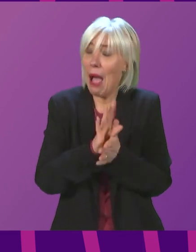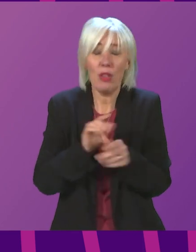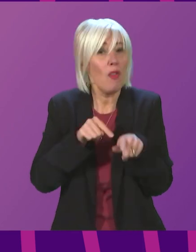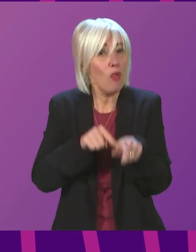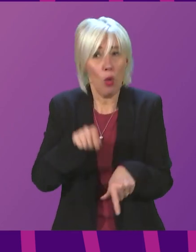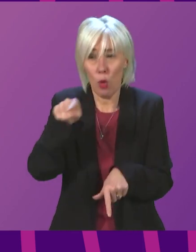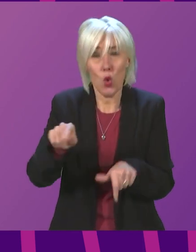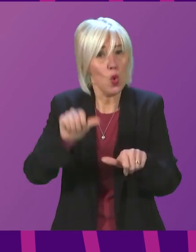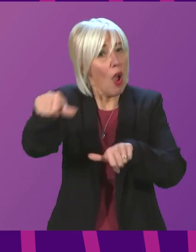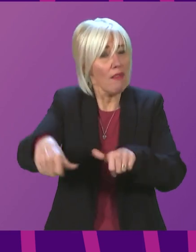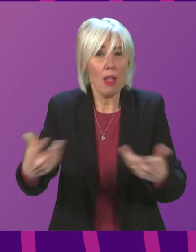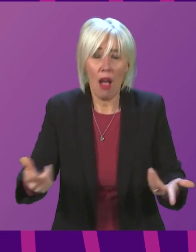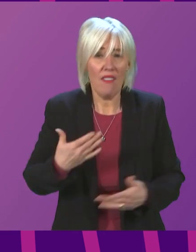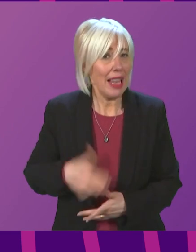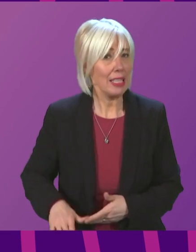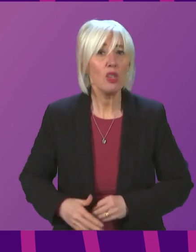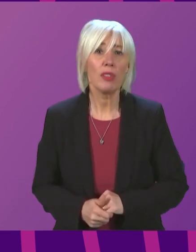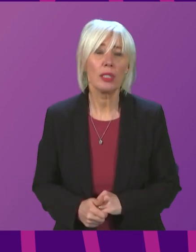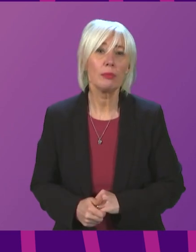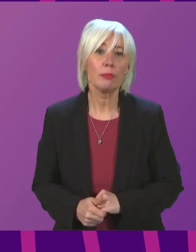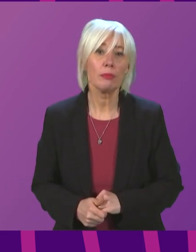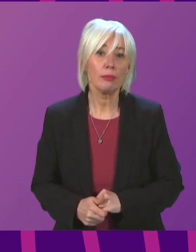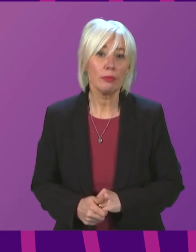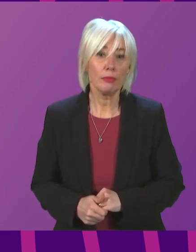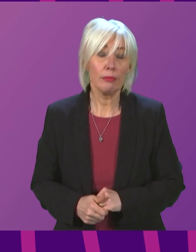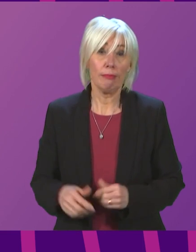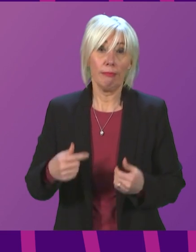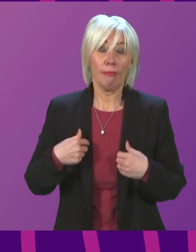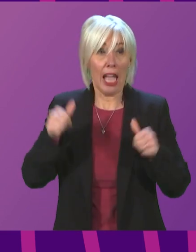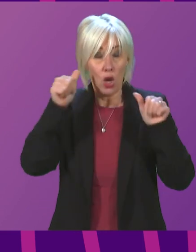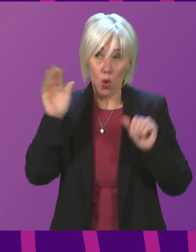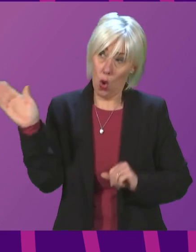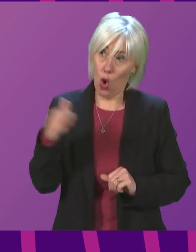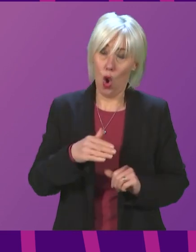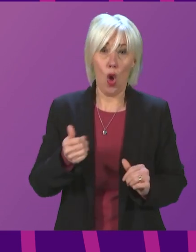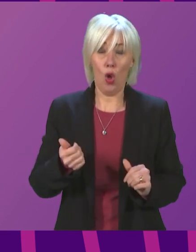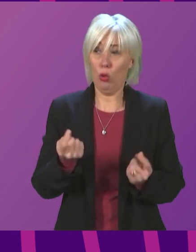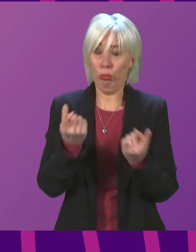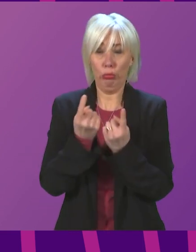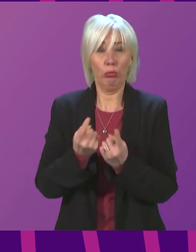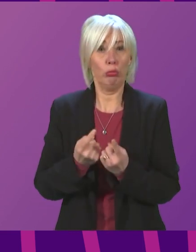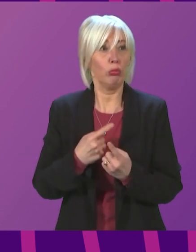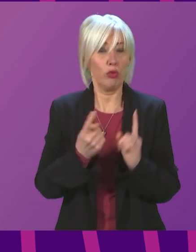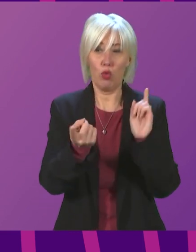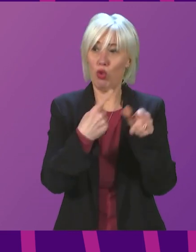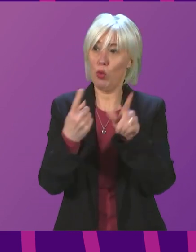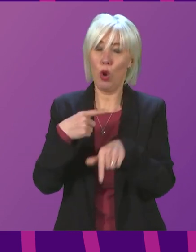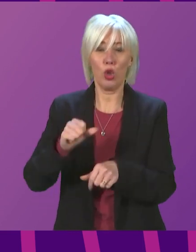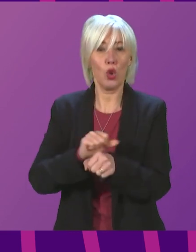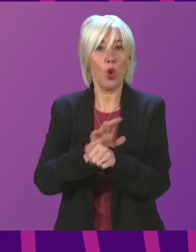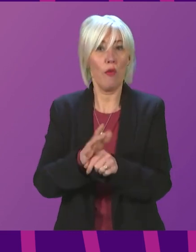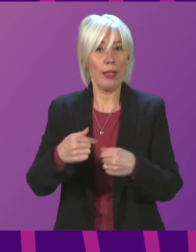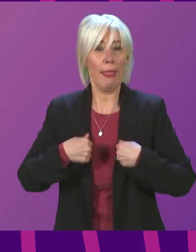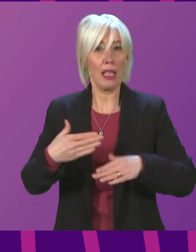First Minister, if necessary. Thank you. First Minister. I have oversight of all aspects of the response to COVID. That's